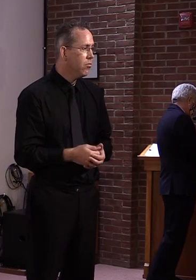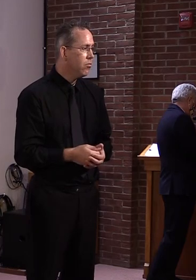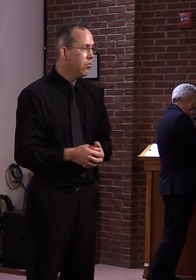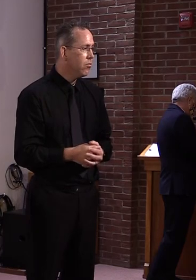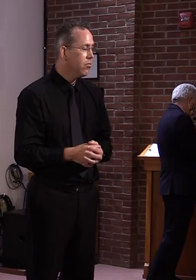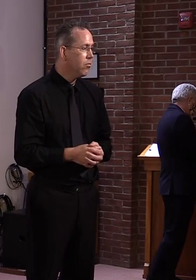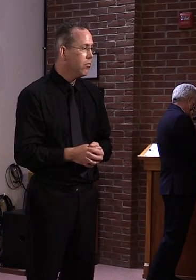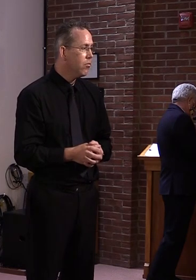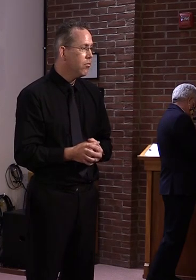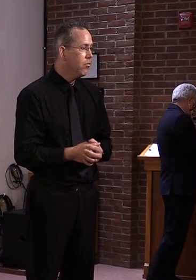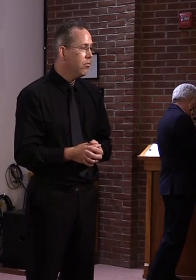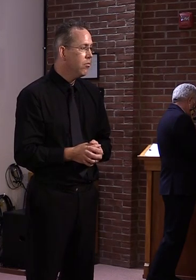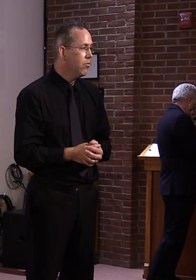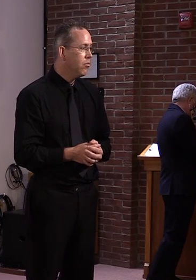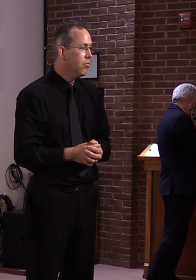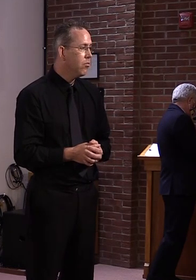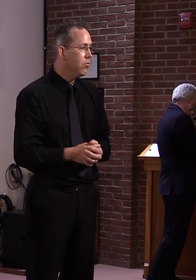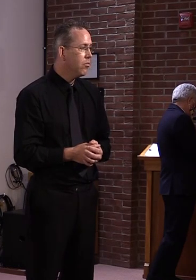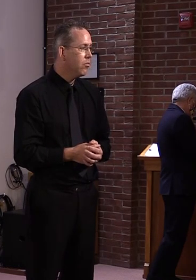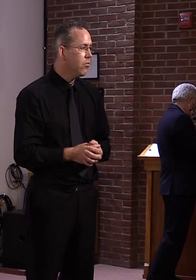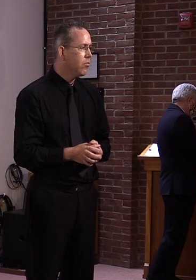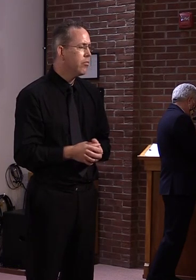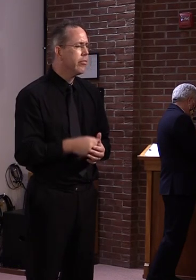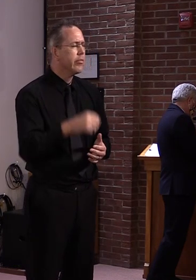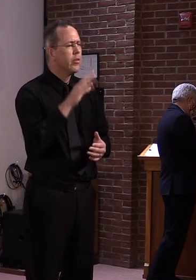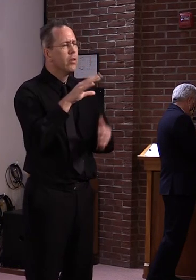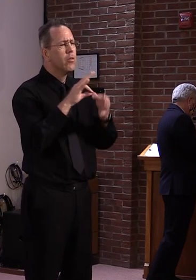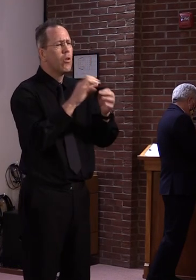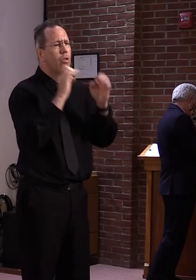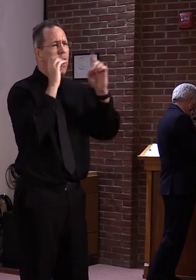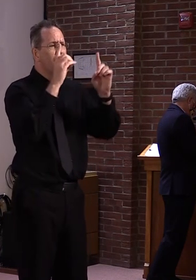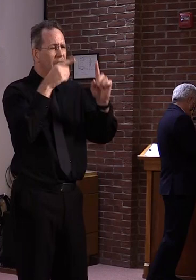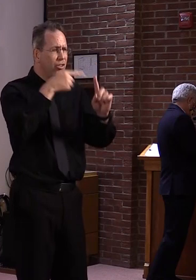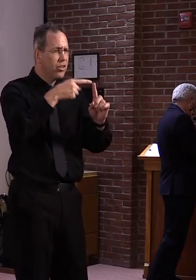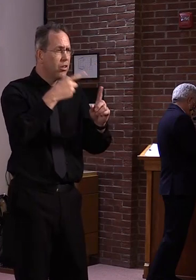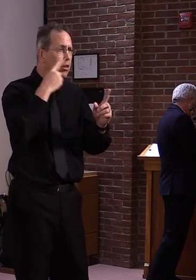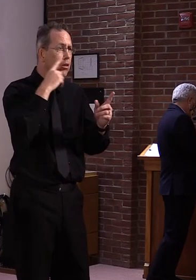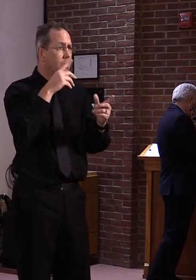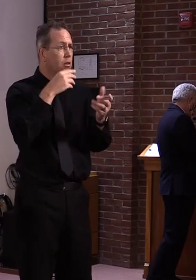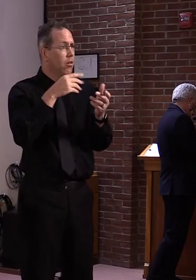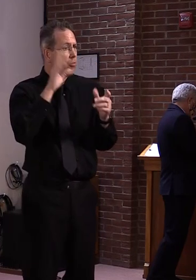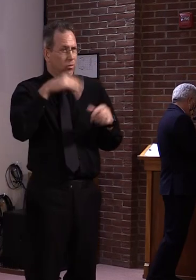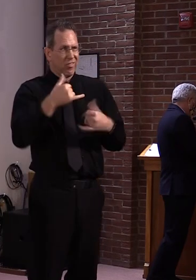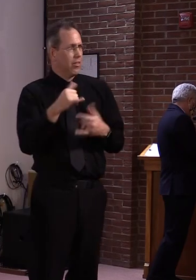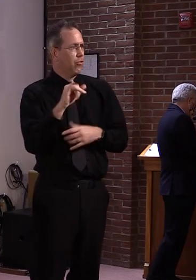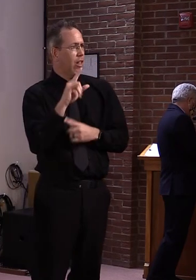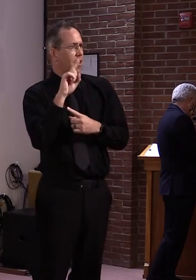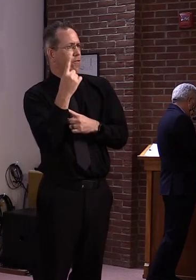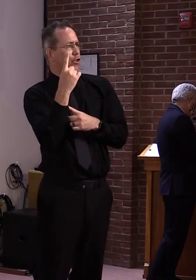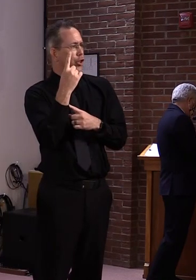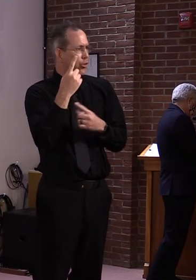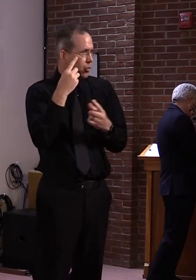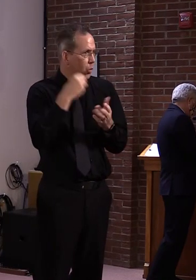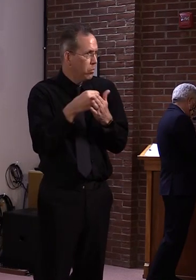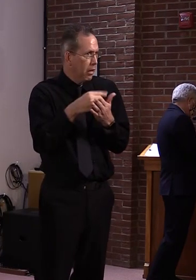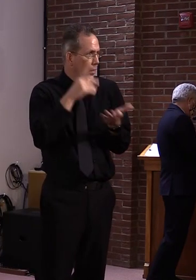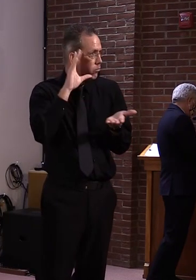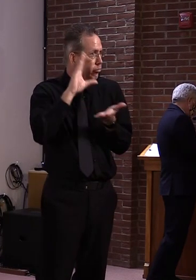you hope and expect to get to support things like masks,